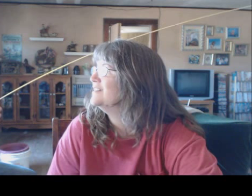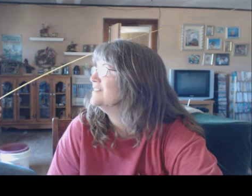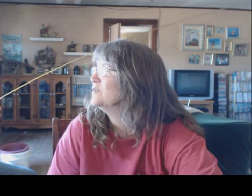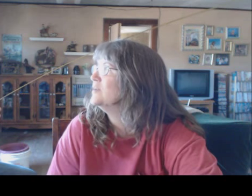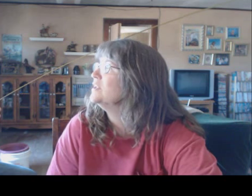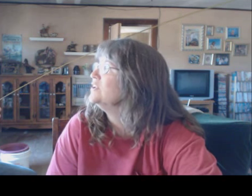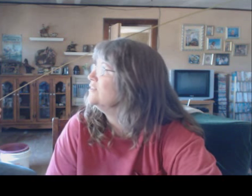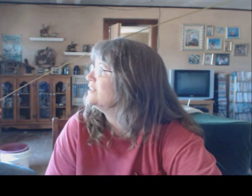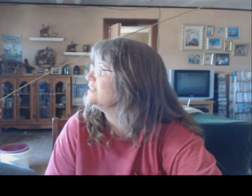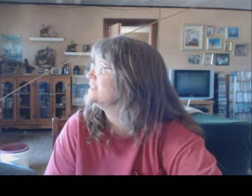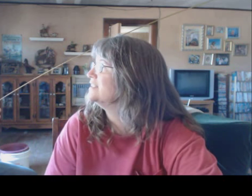What are you doing?